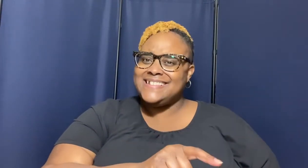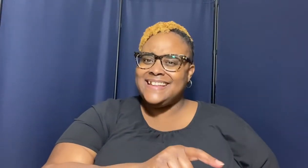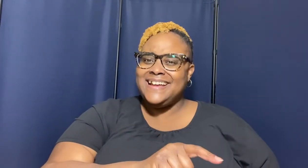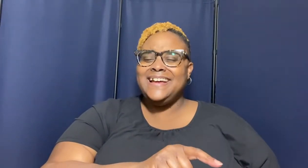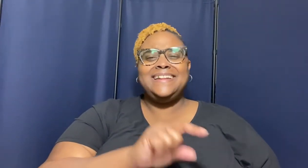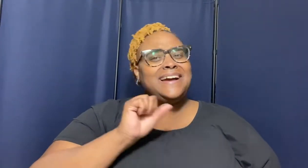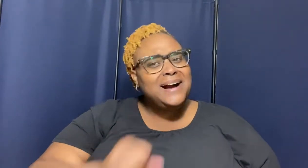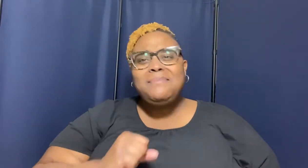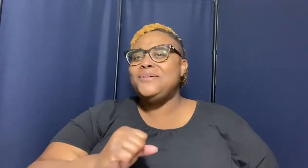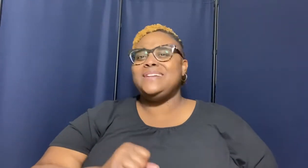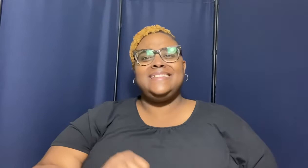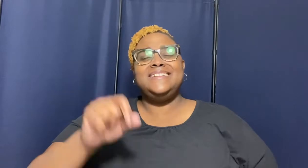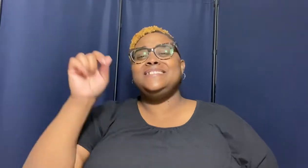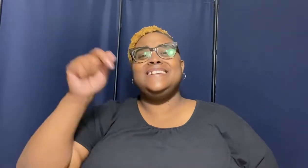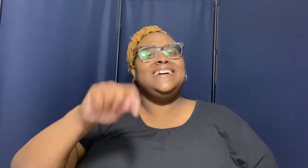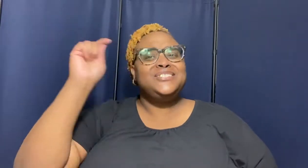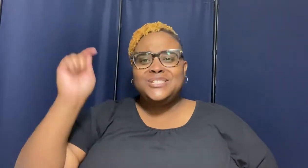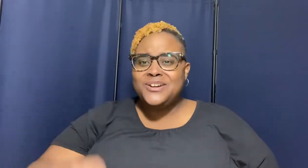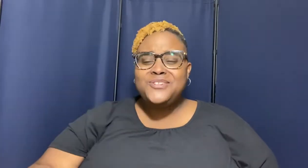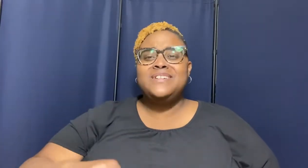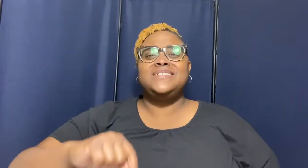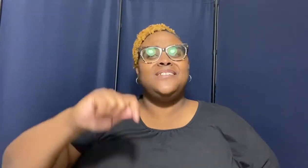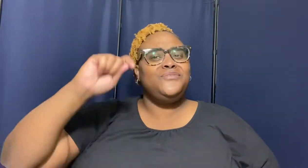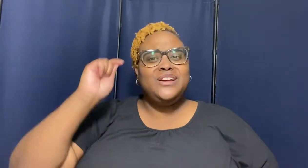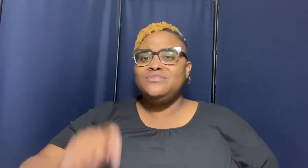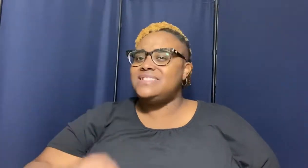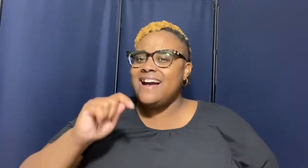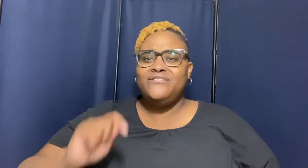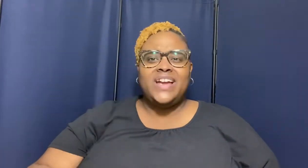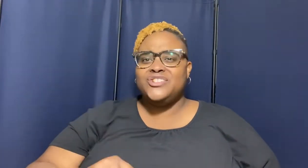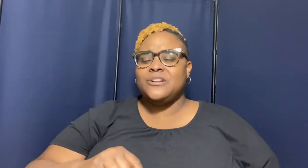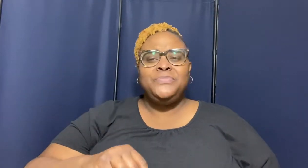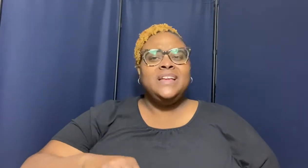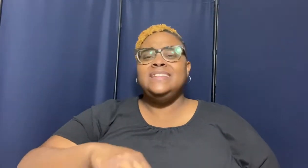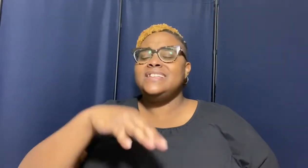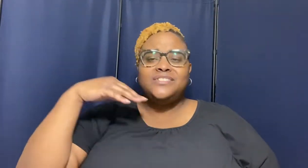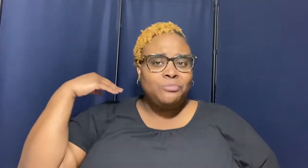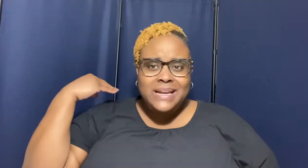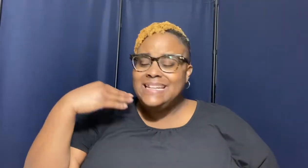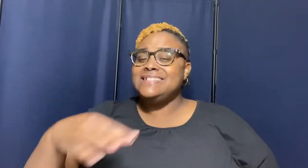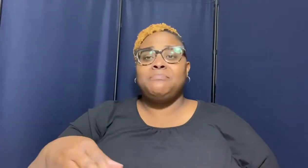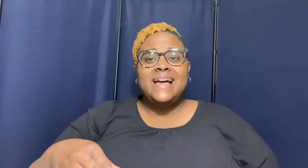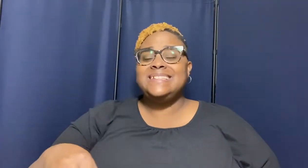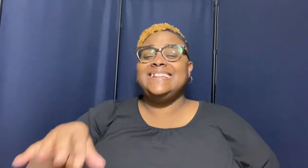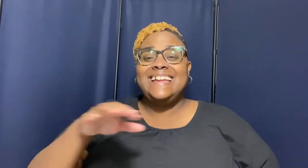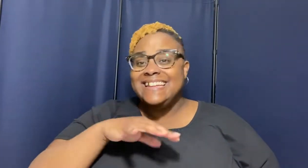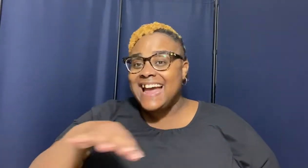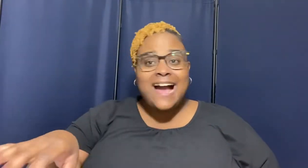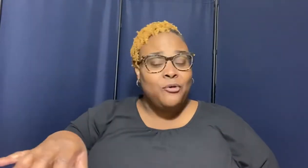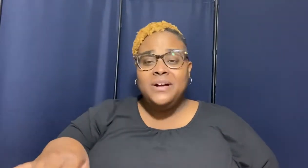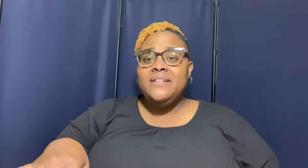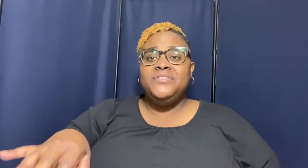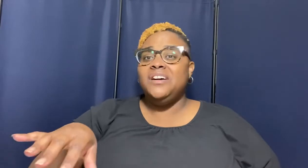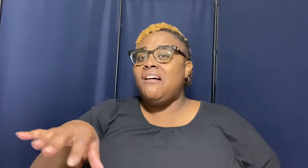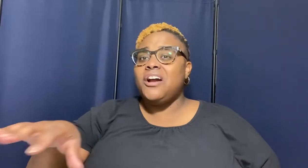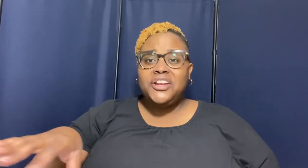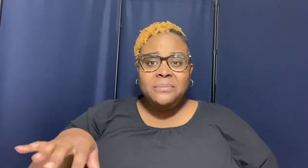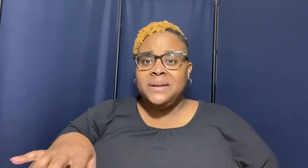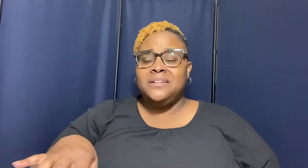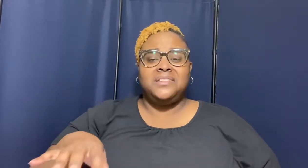come on now this is the assurance of your salvation listen so we dismantling now the argument or the